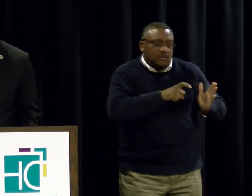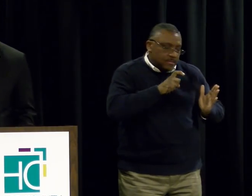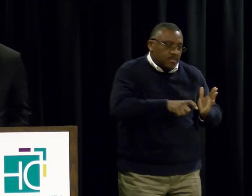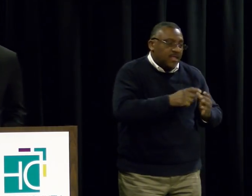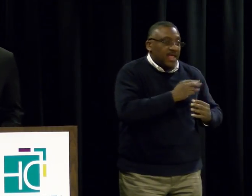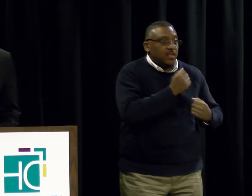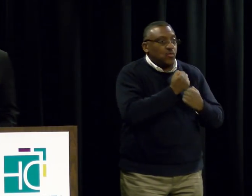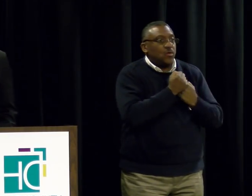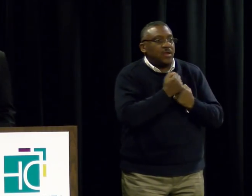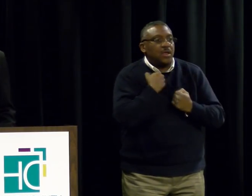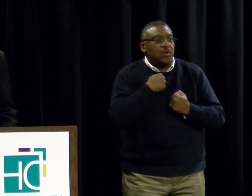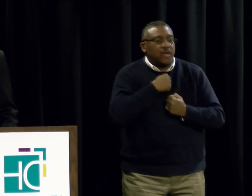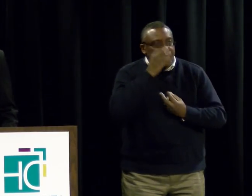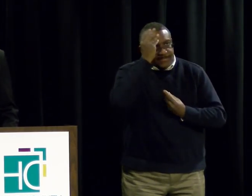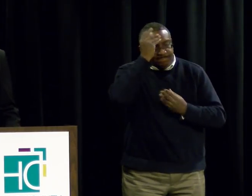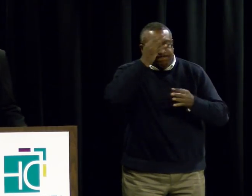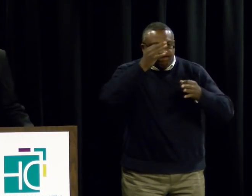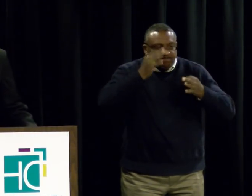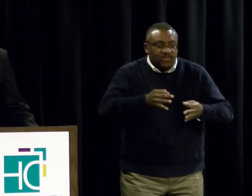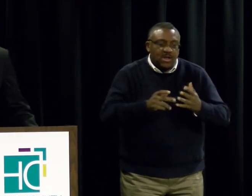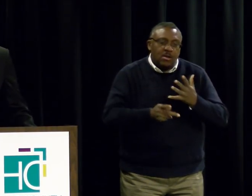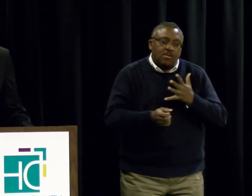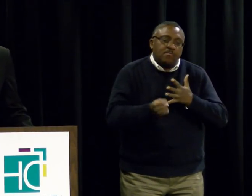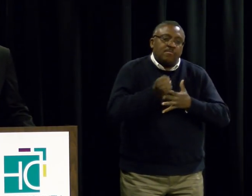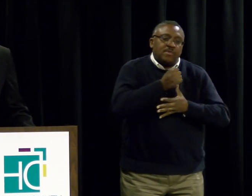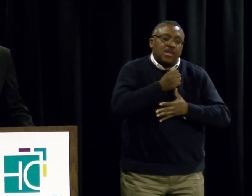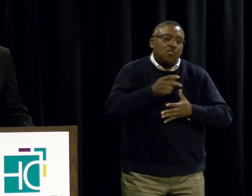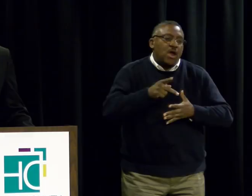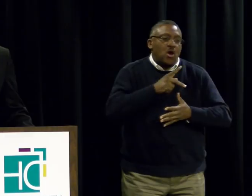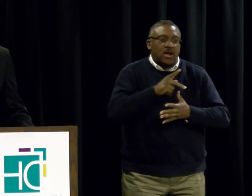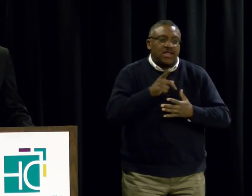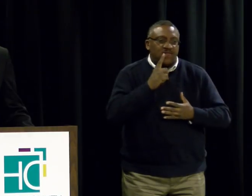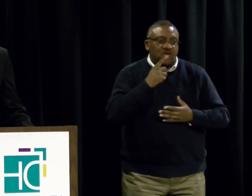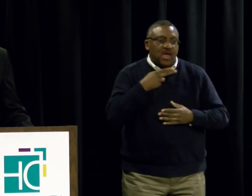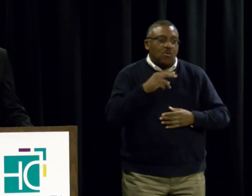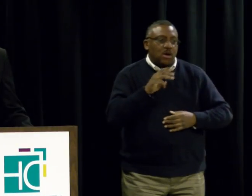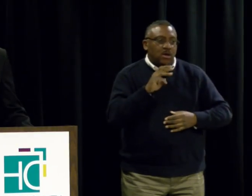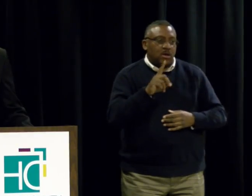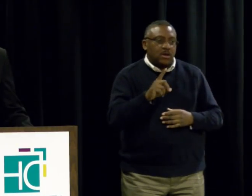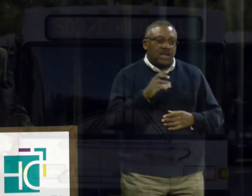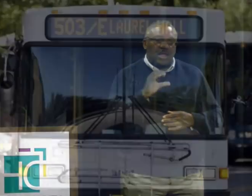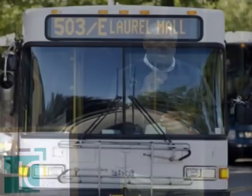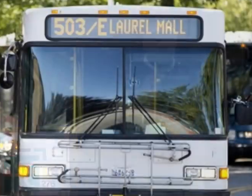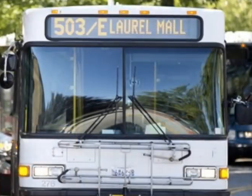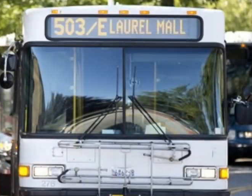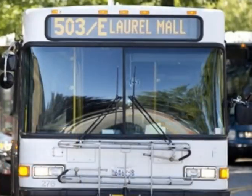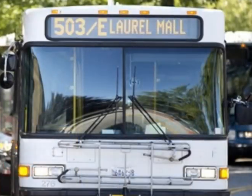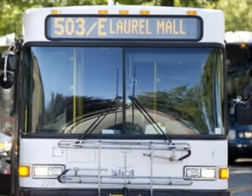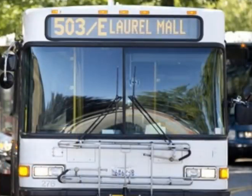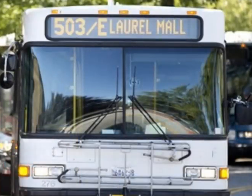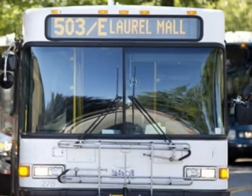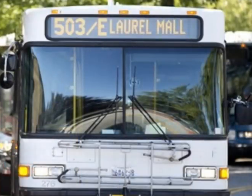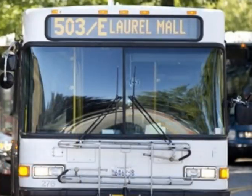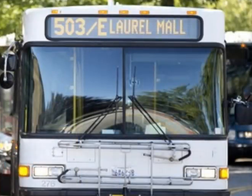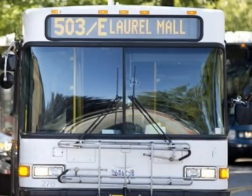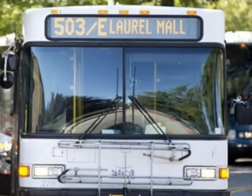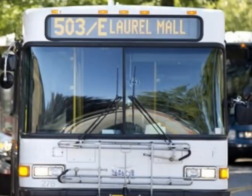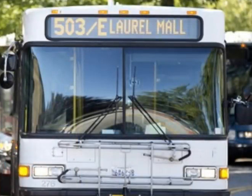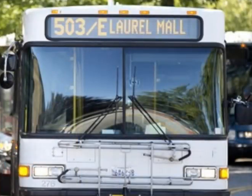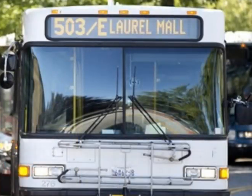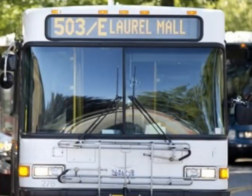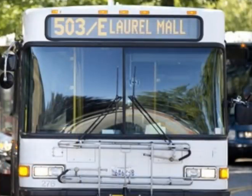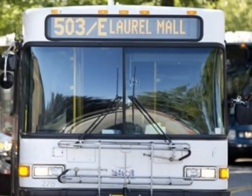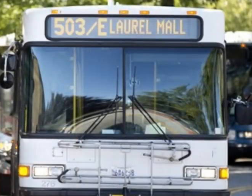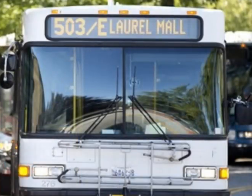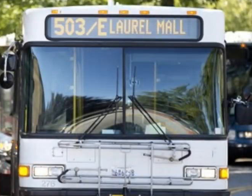priority for Howard County. More immediately, we're improving the RTA bus system by implementing